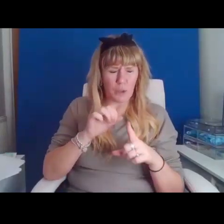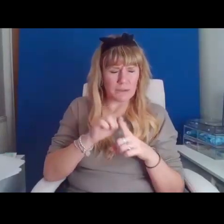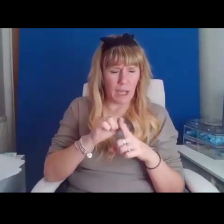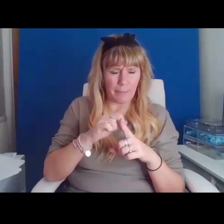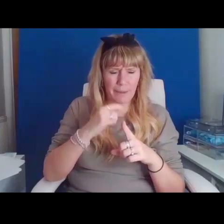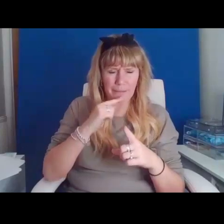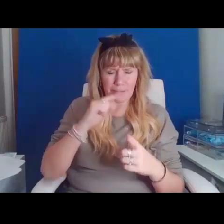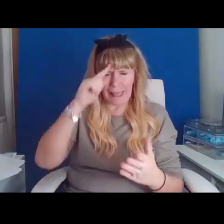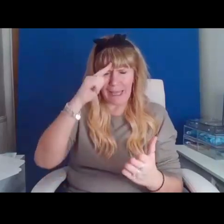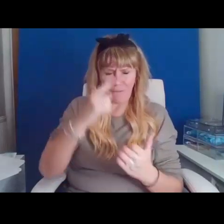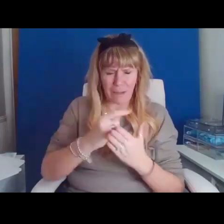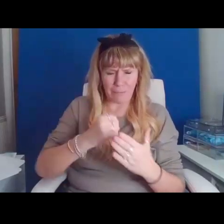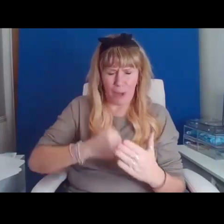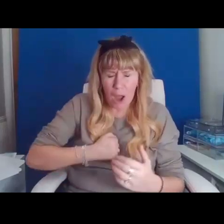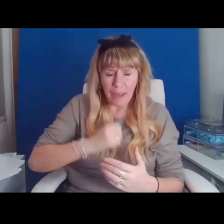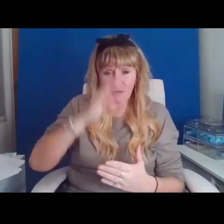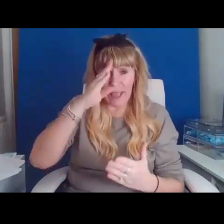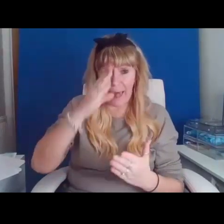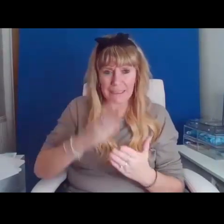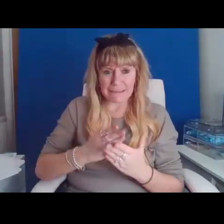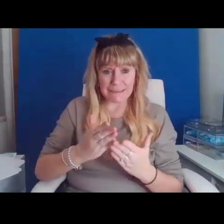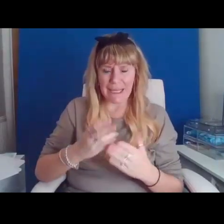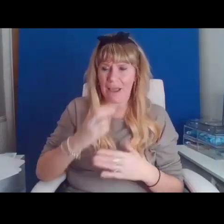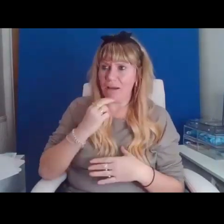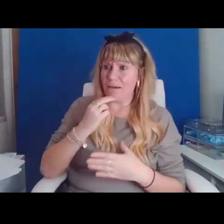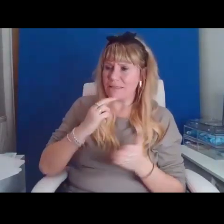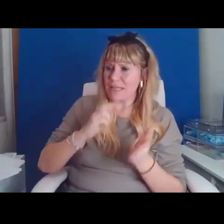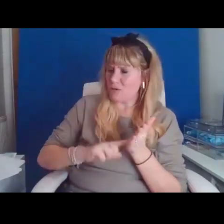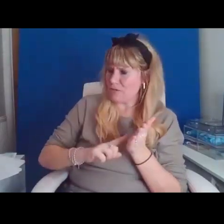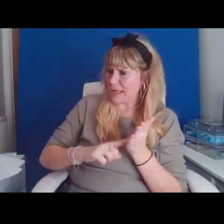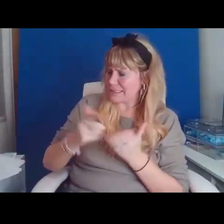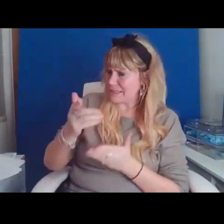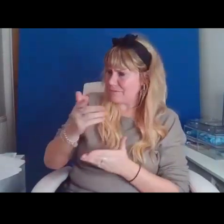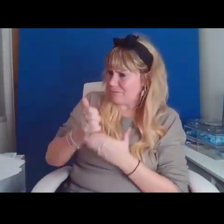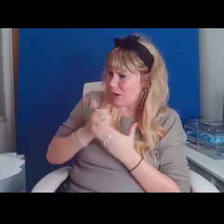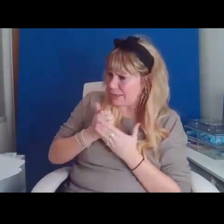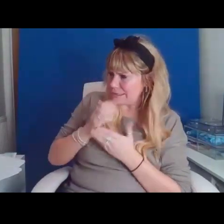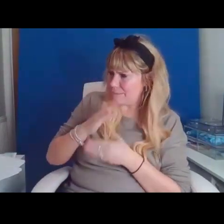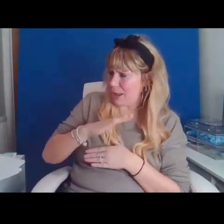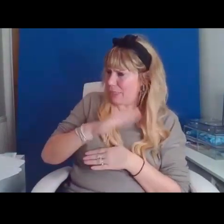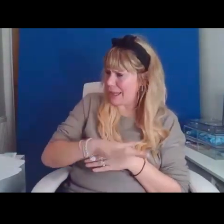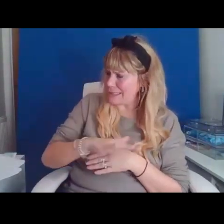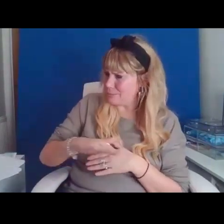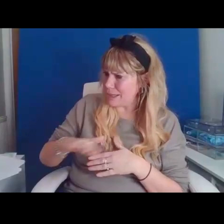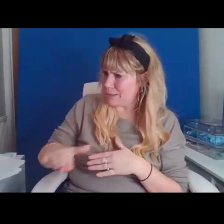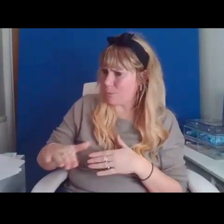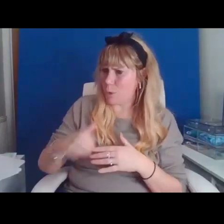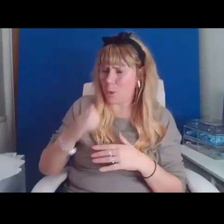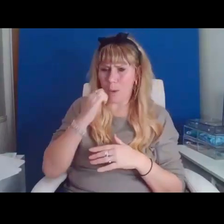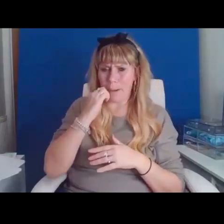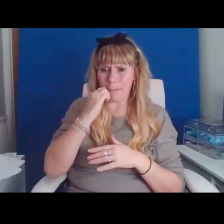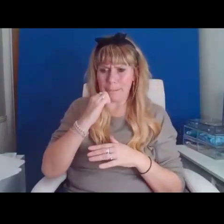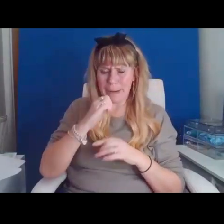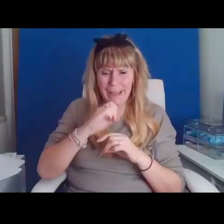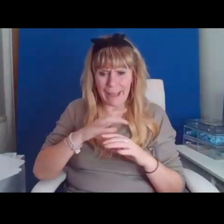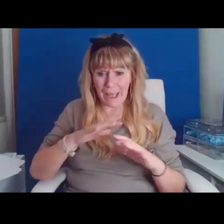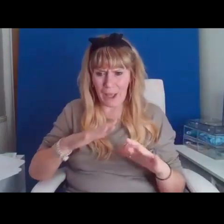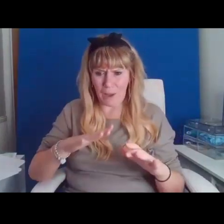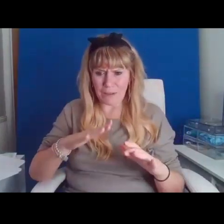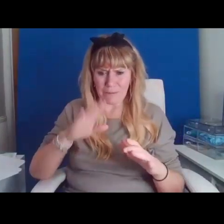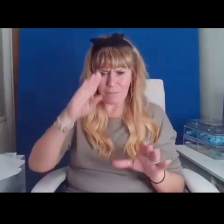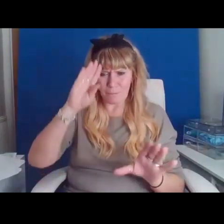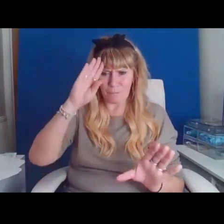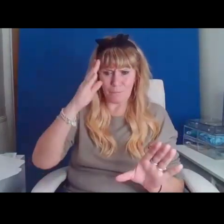Aunty Lorraine's advice about the little people, Black Elk's prophecy about the tribes of the